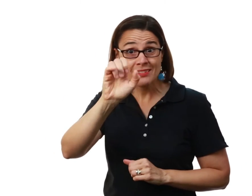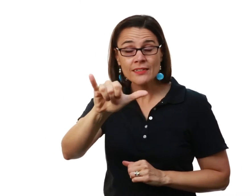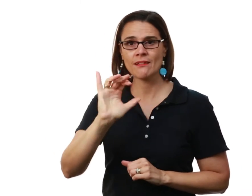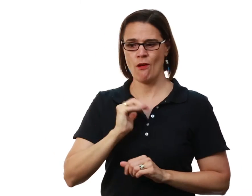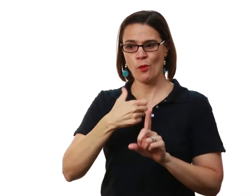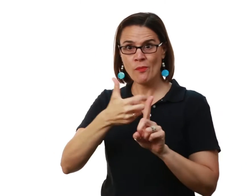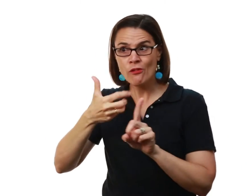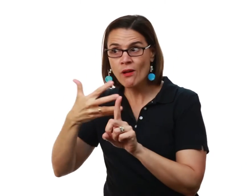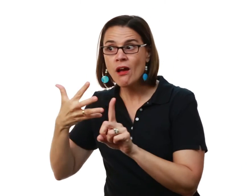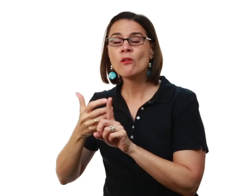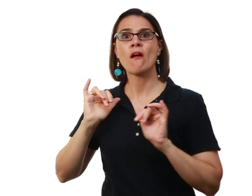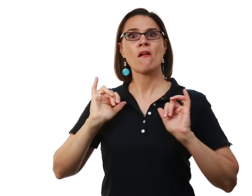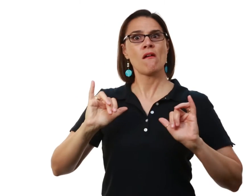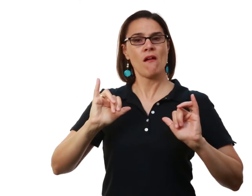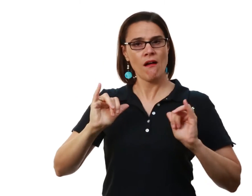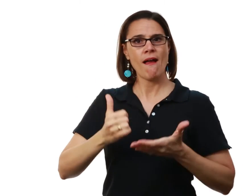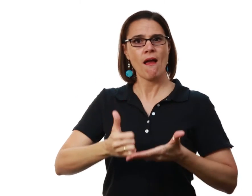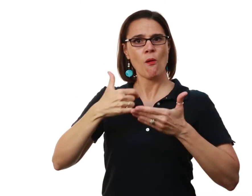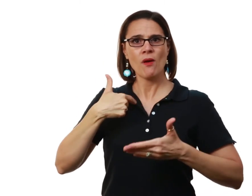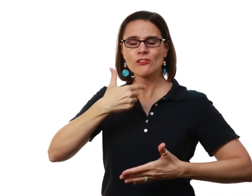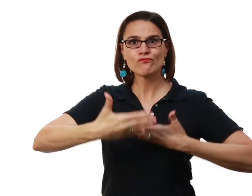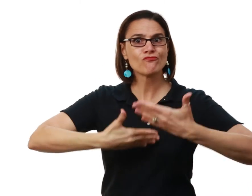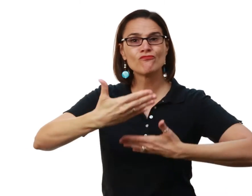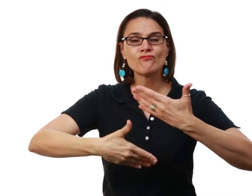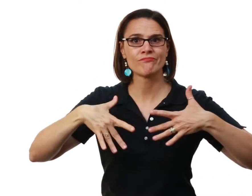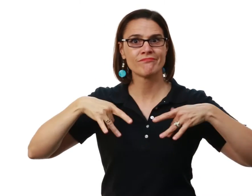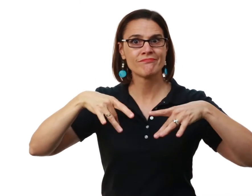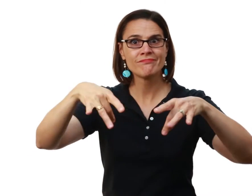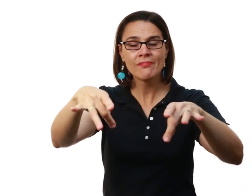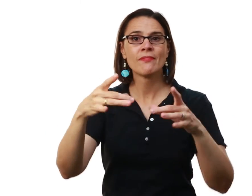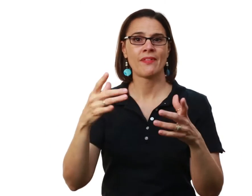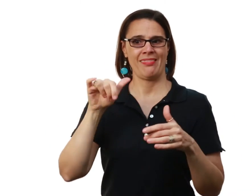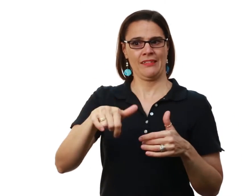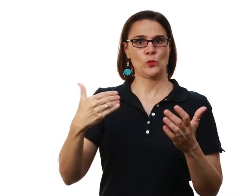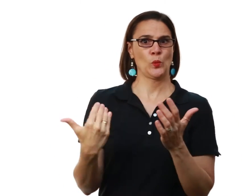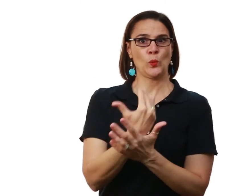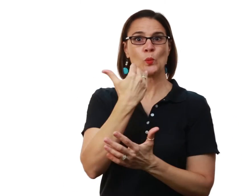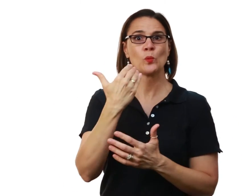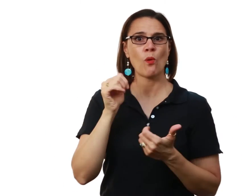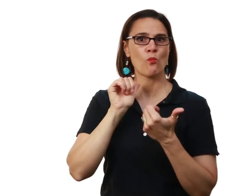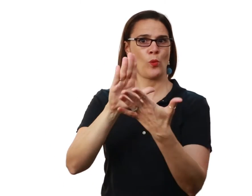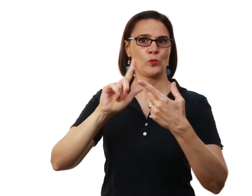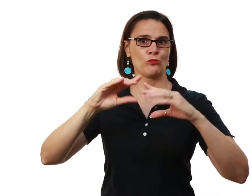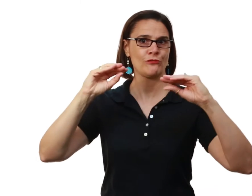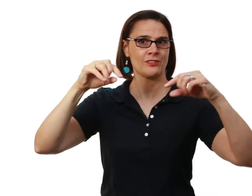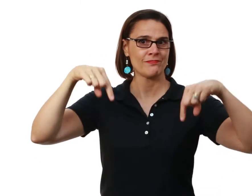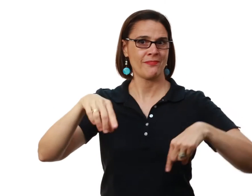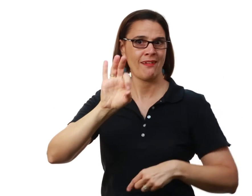other's journey, our background and gain a better understanding of how we can move forward and work towards this new instructional approach